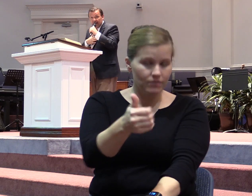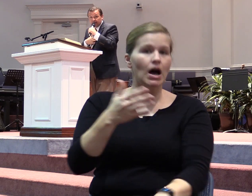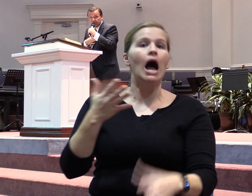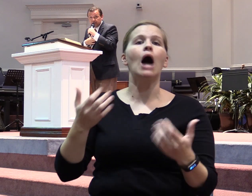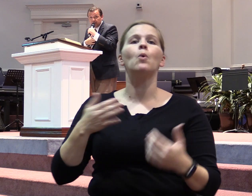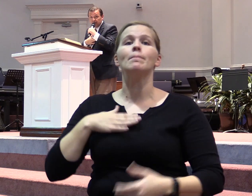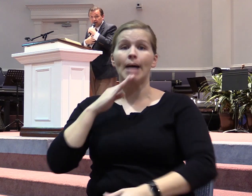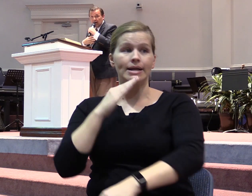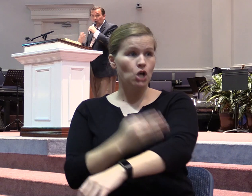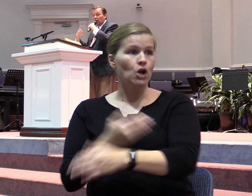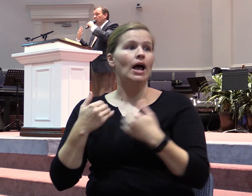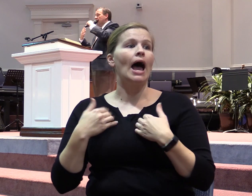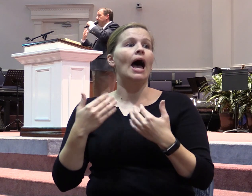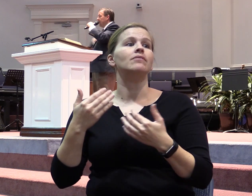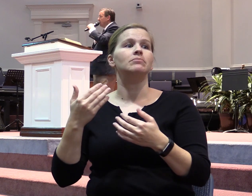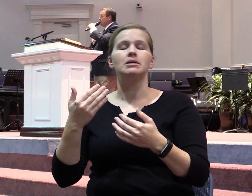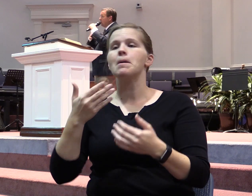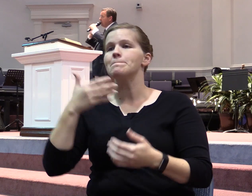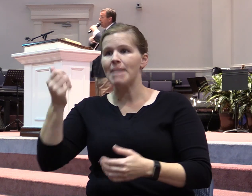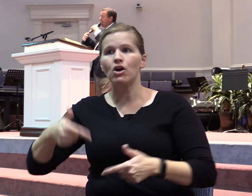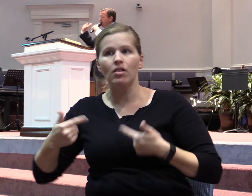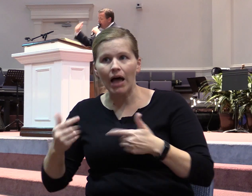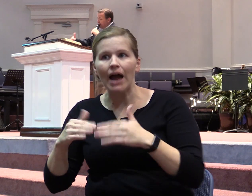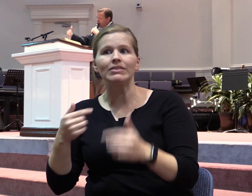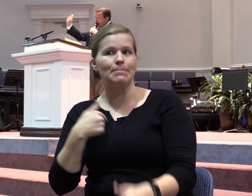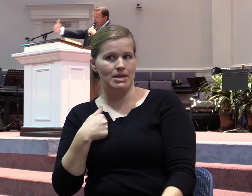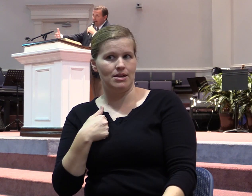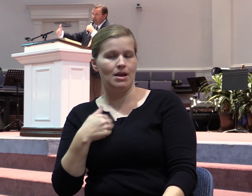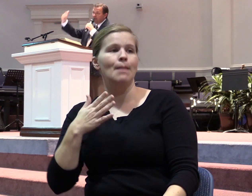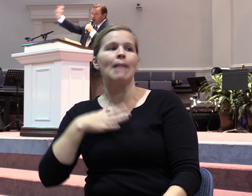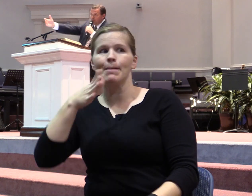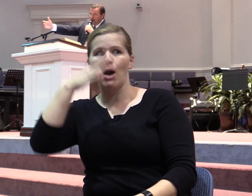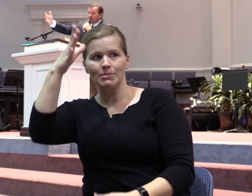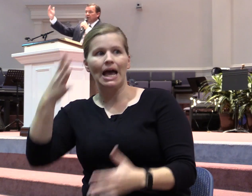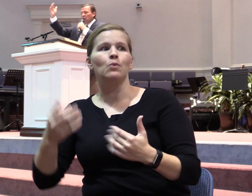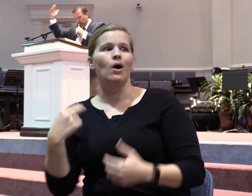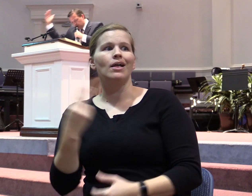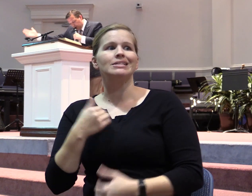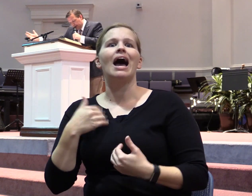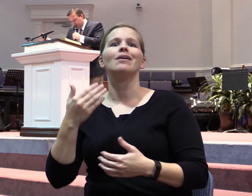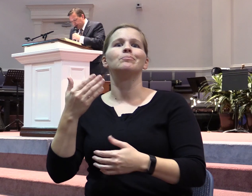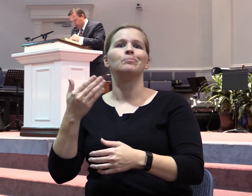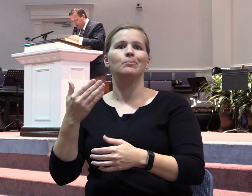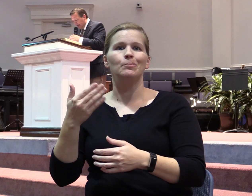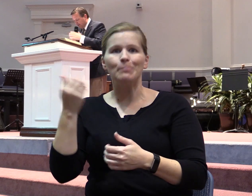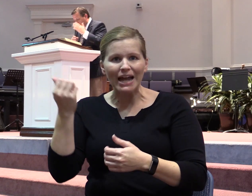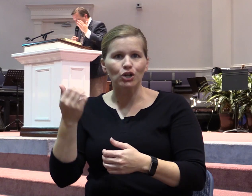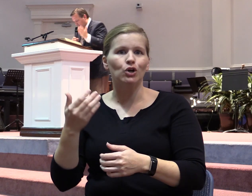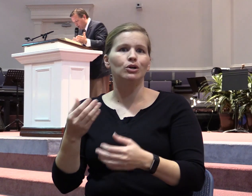have it. I would hope my parents wanted me to have it better than they have it. Your parents want you to have it better than they have it. So there's nothing